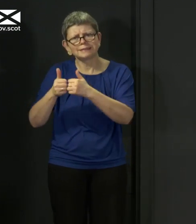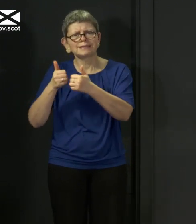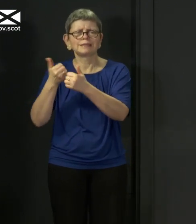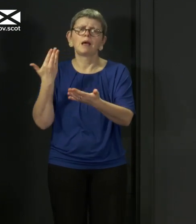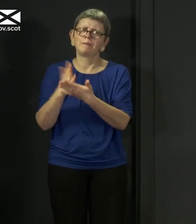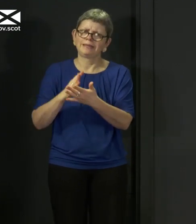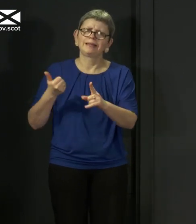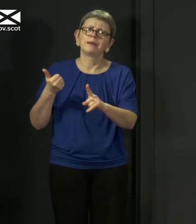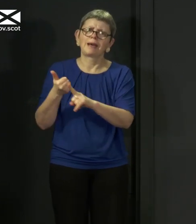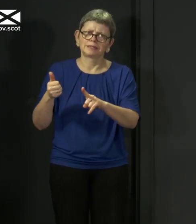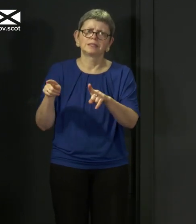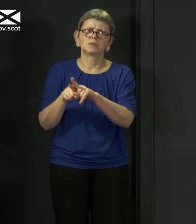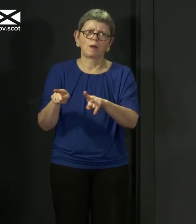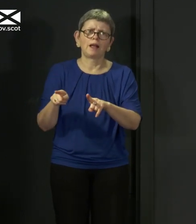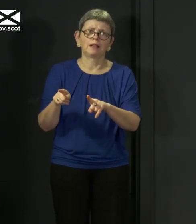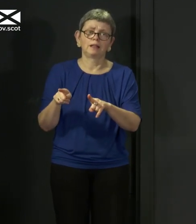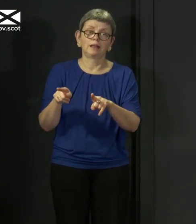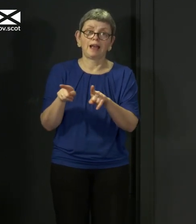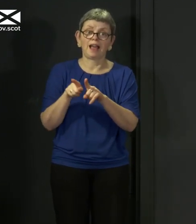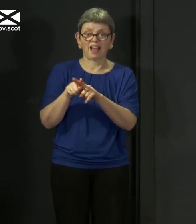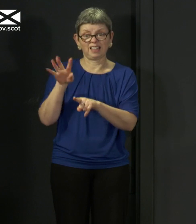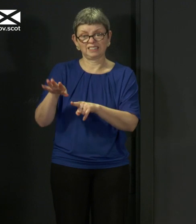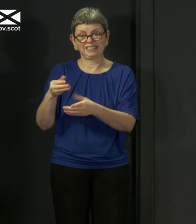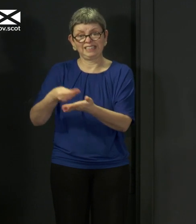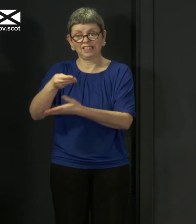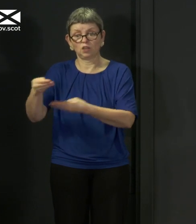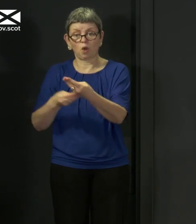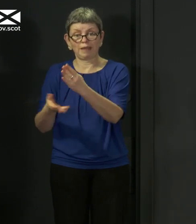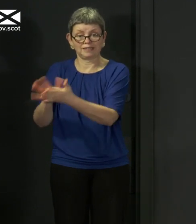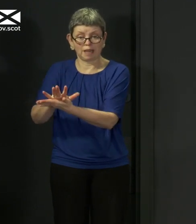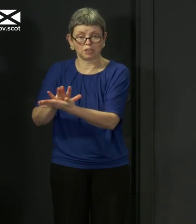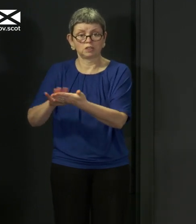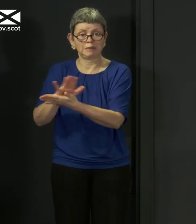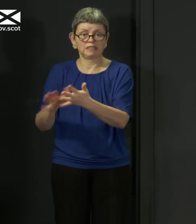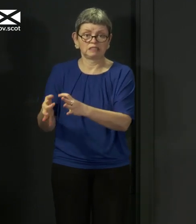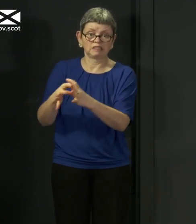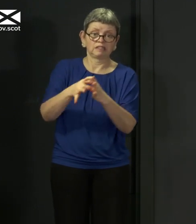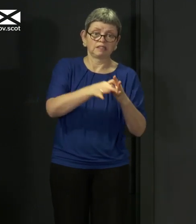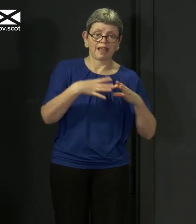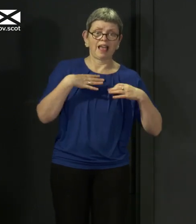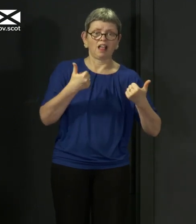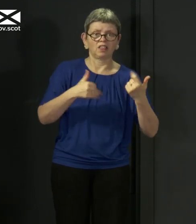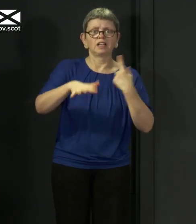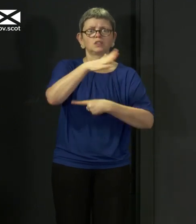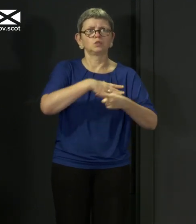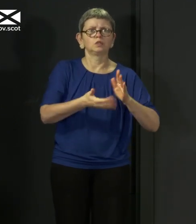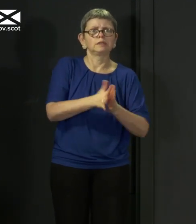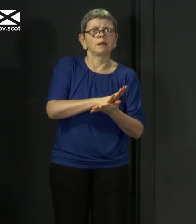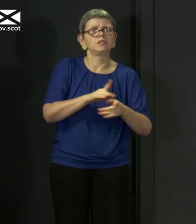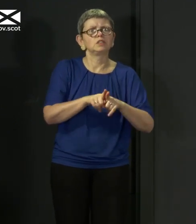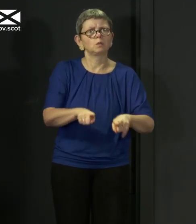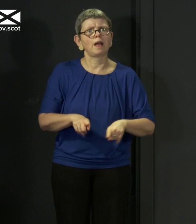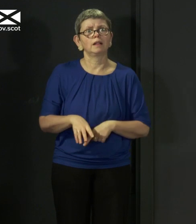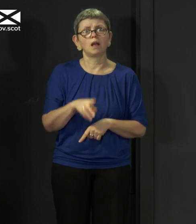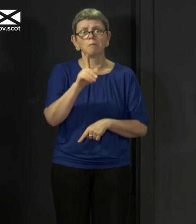health impacts of economic damage. But let me make this point. A premature easing up on these restrictions,